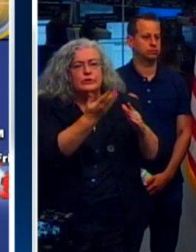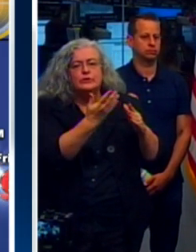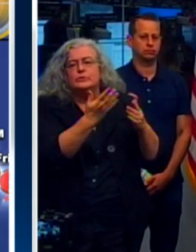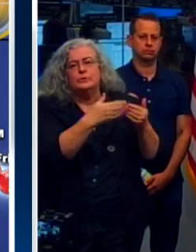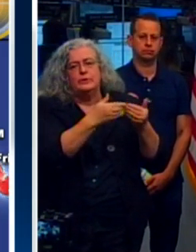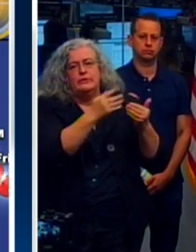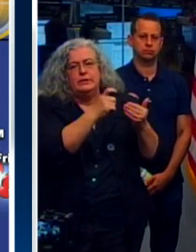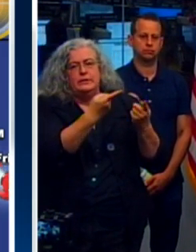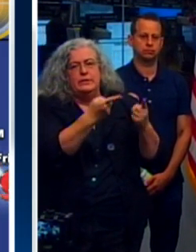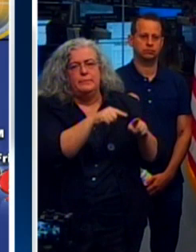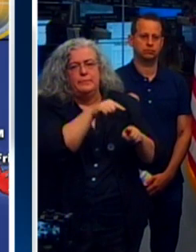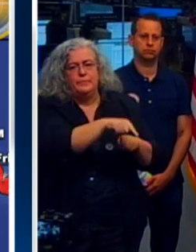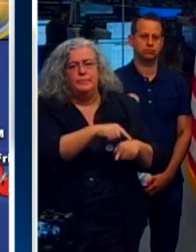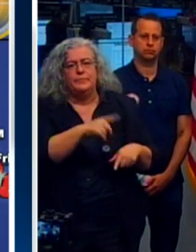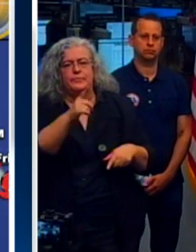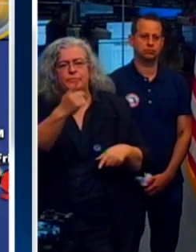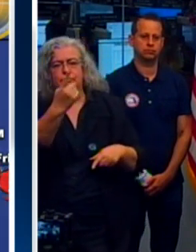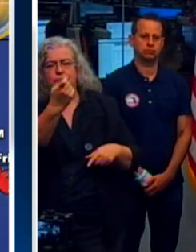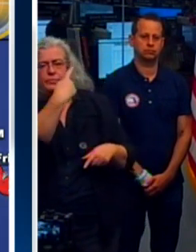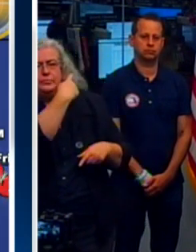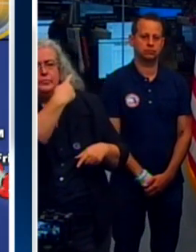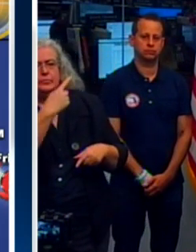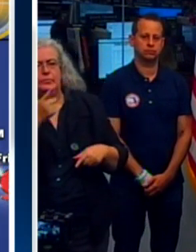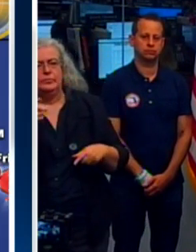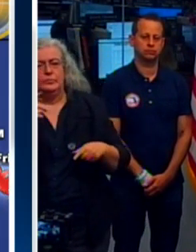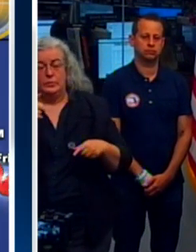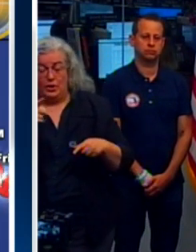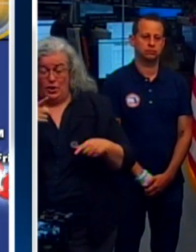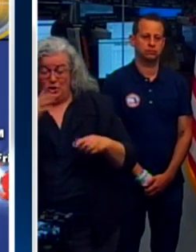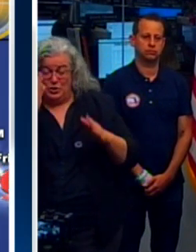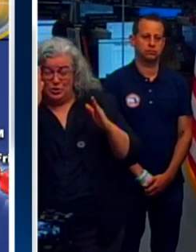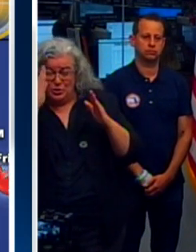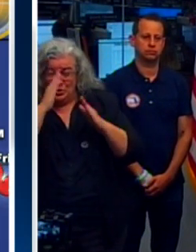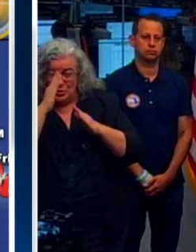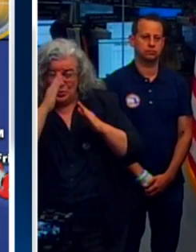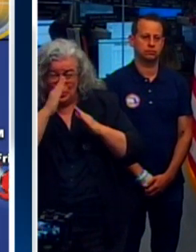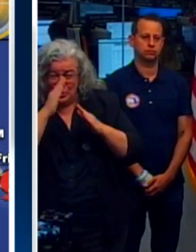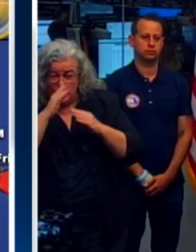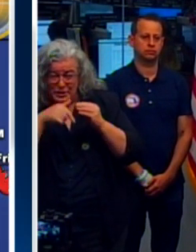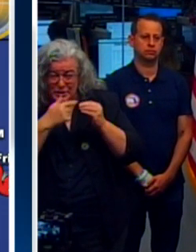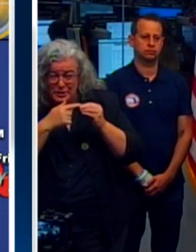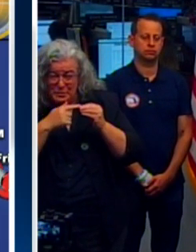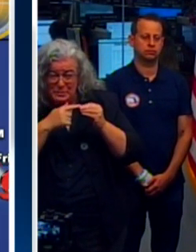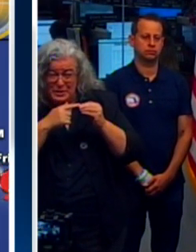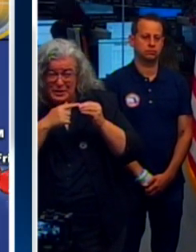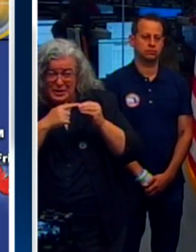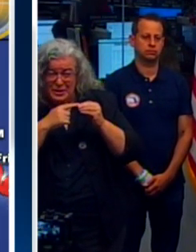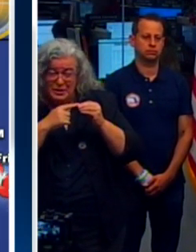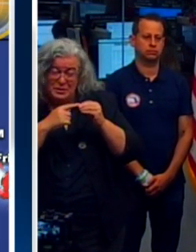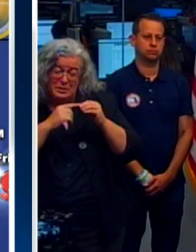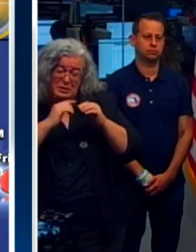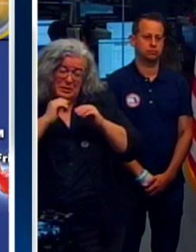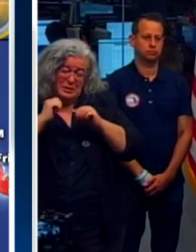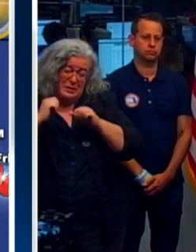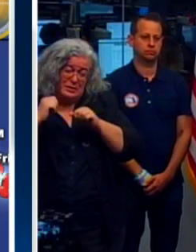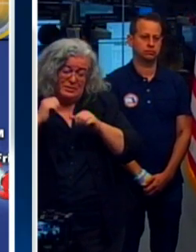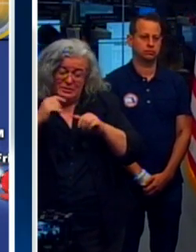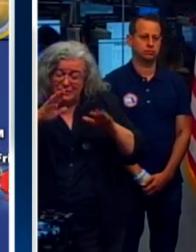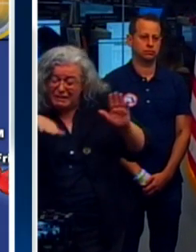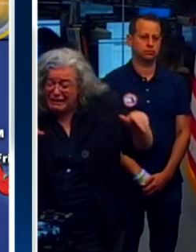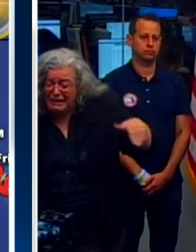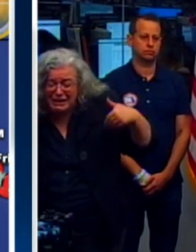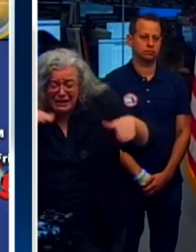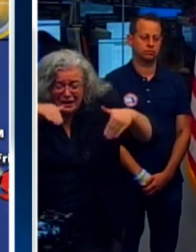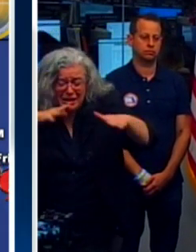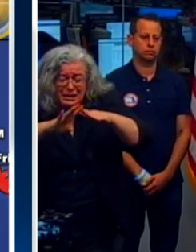occur. Are you looking to avoid the kind of big mass evacuation that occurred during Irma? Do you think that was a bad idea to just sort of tell the state to